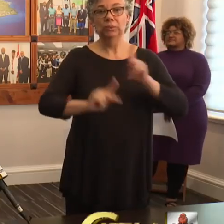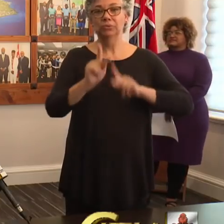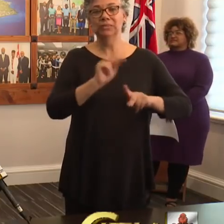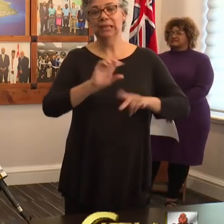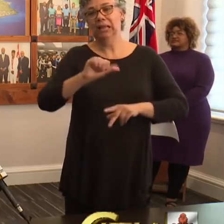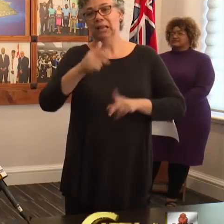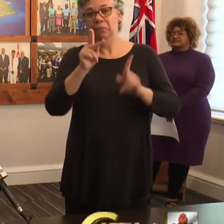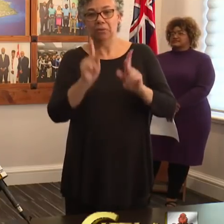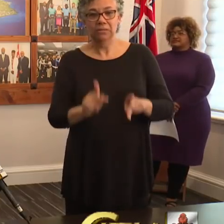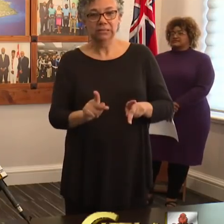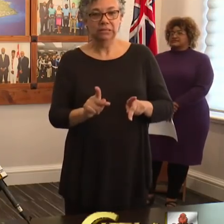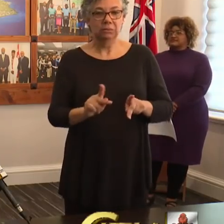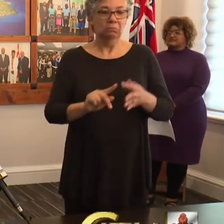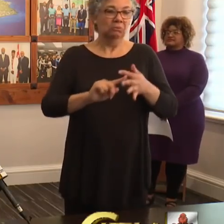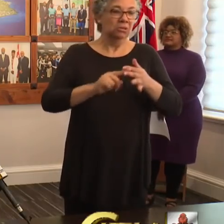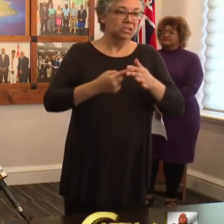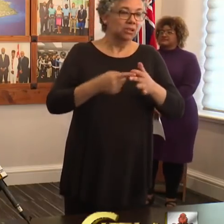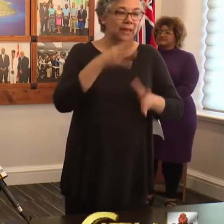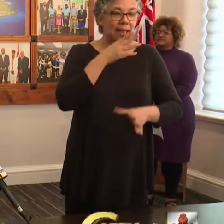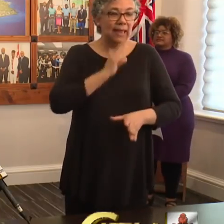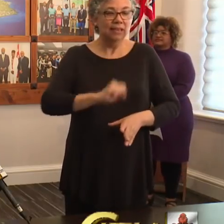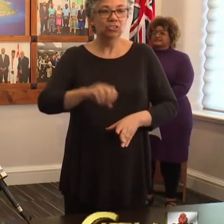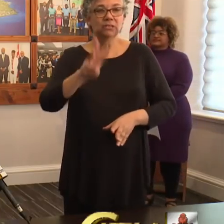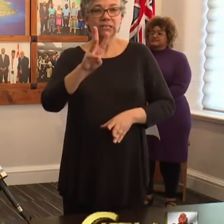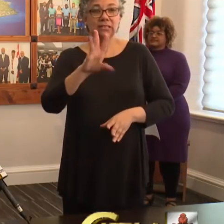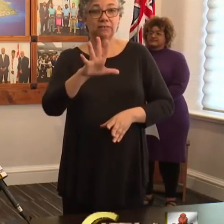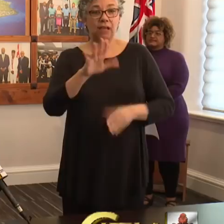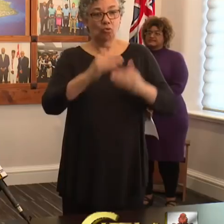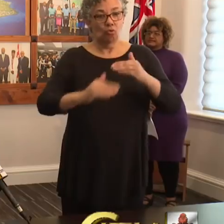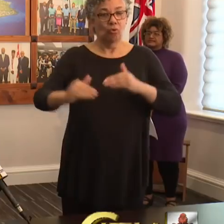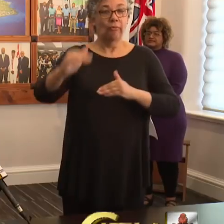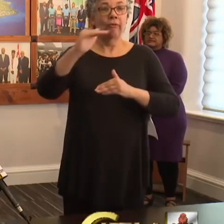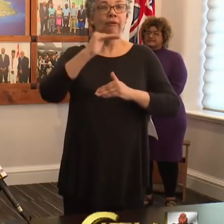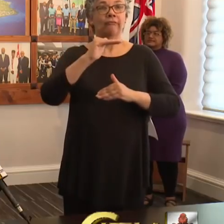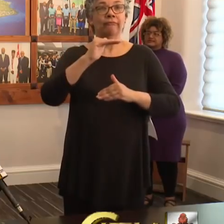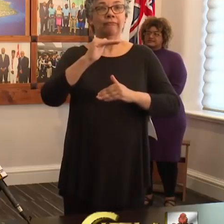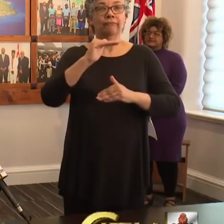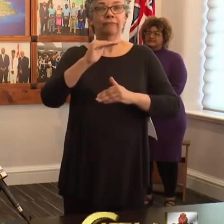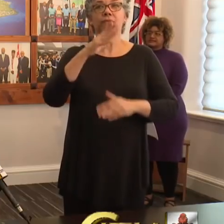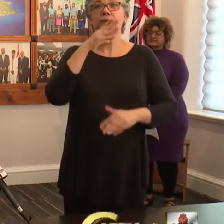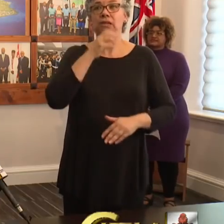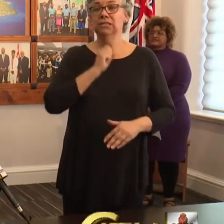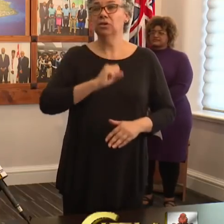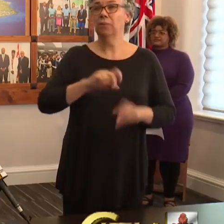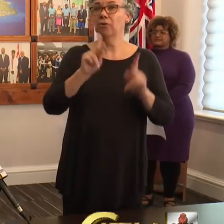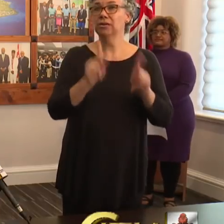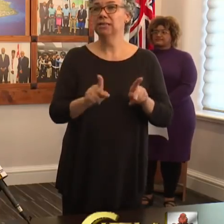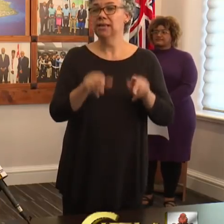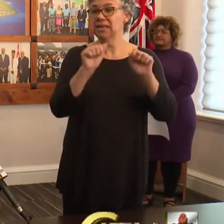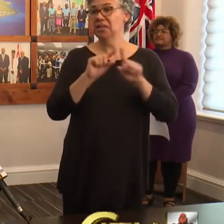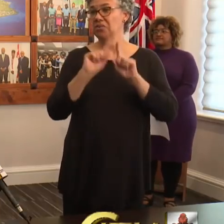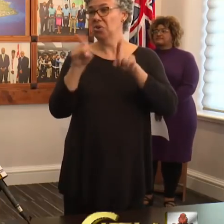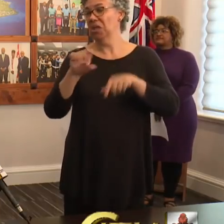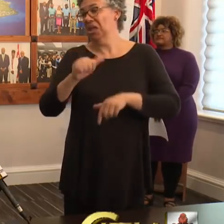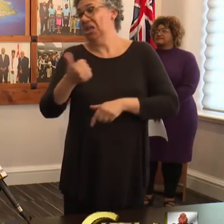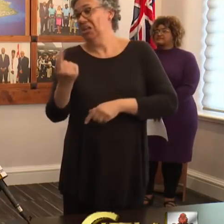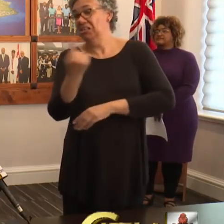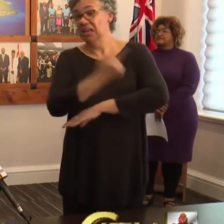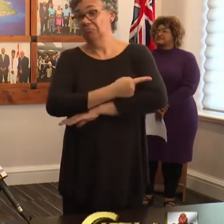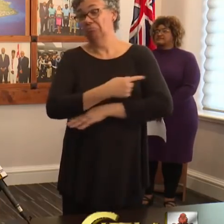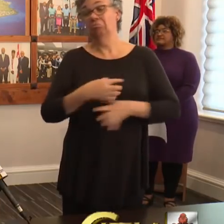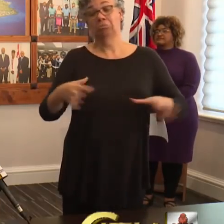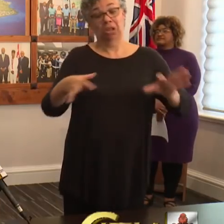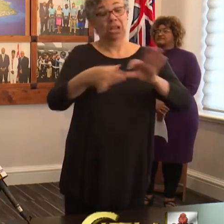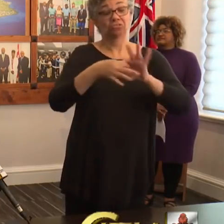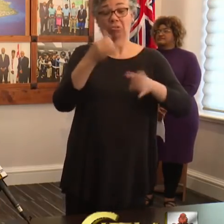commencing at the age of 65 years and above. A senior can go on any day that corresponds with their last